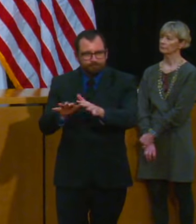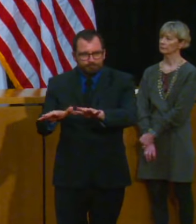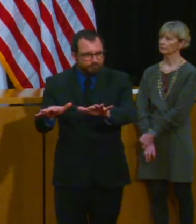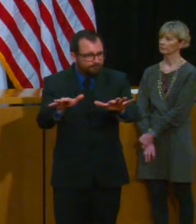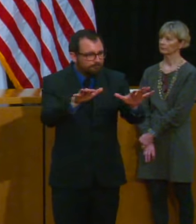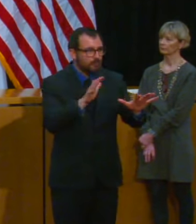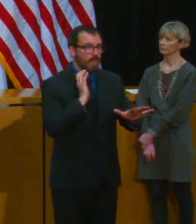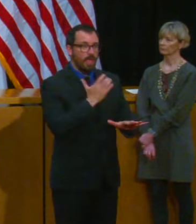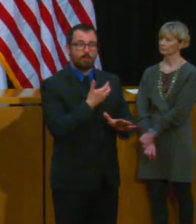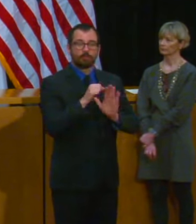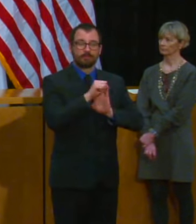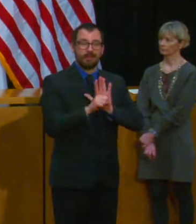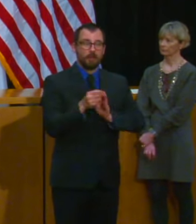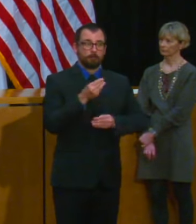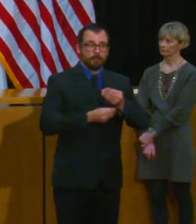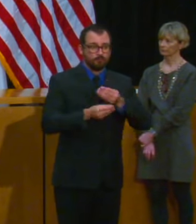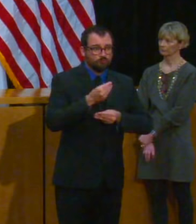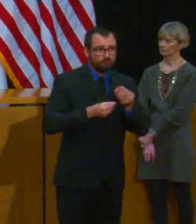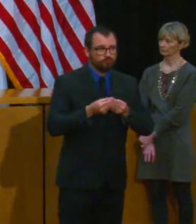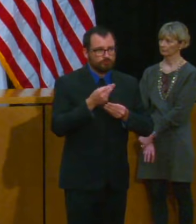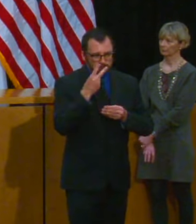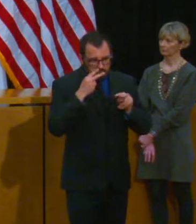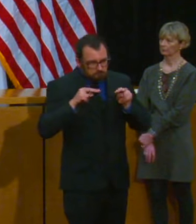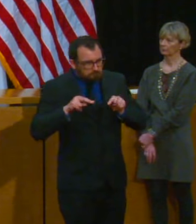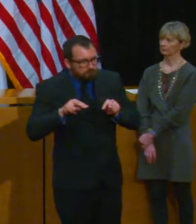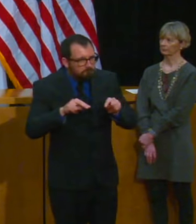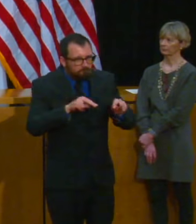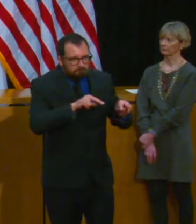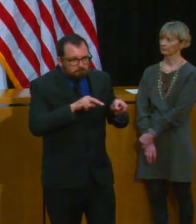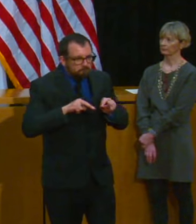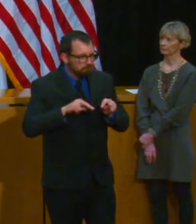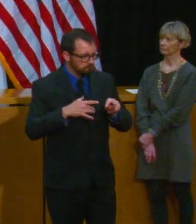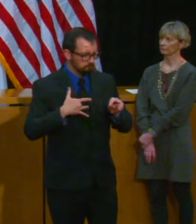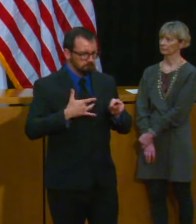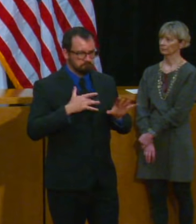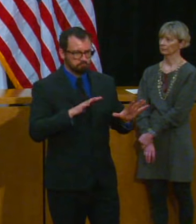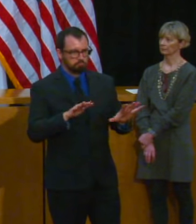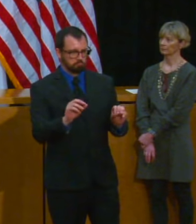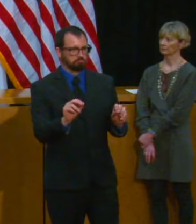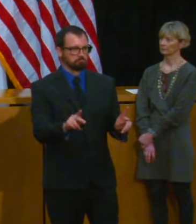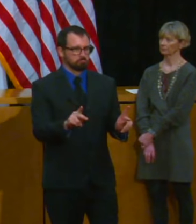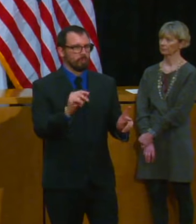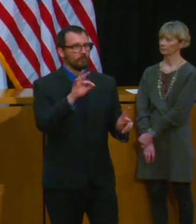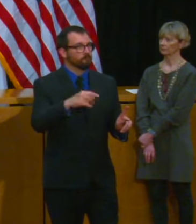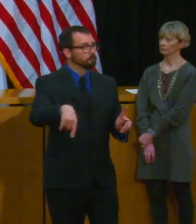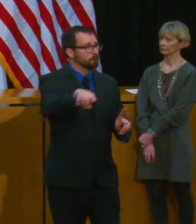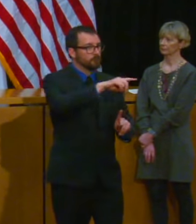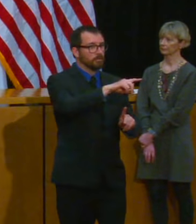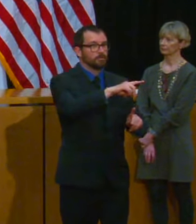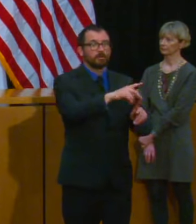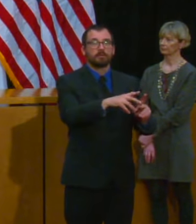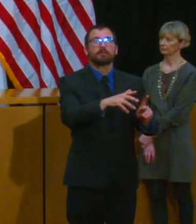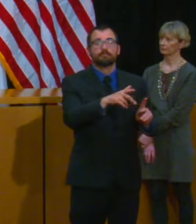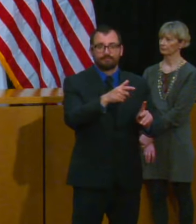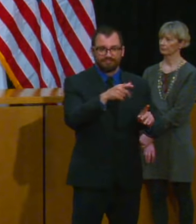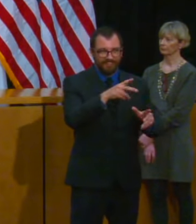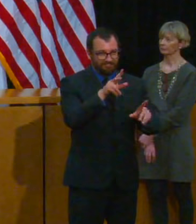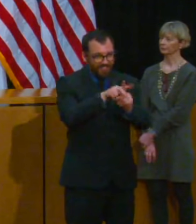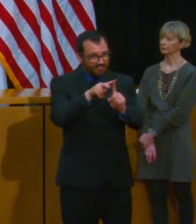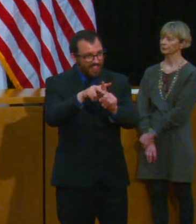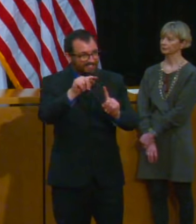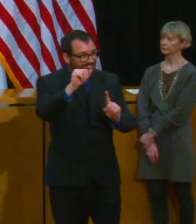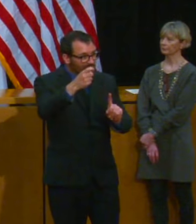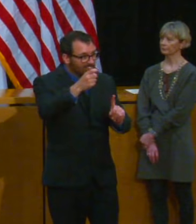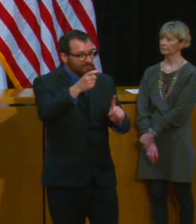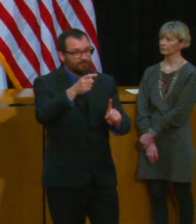all those tax filings in July And use that to close out the, the calendar or the fiscal year Um, I, you know,